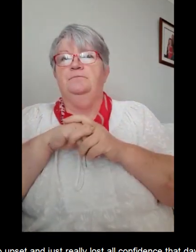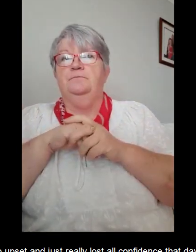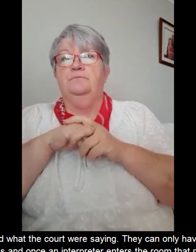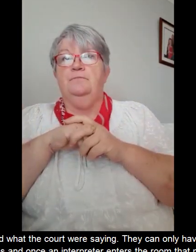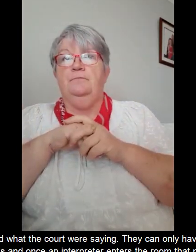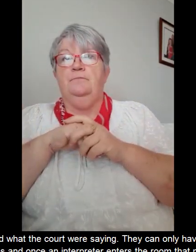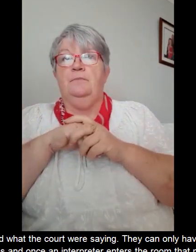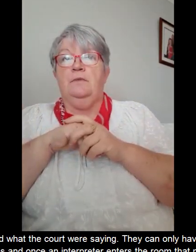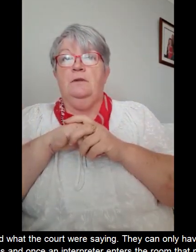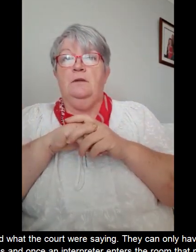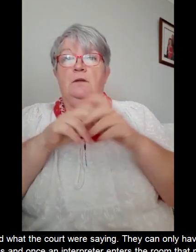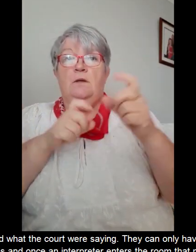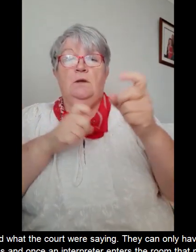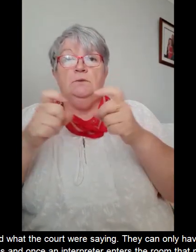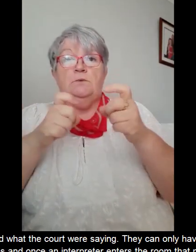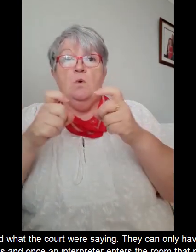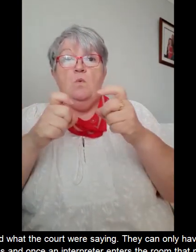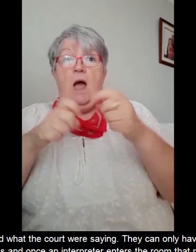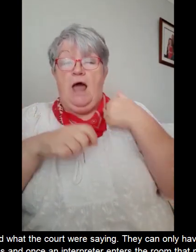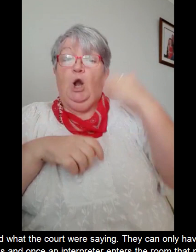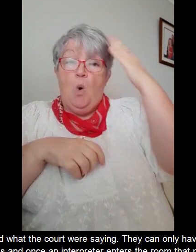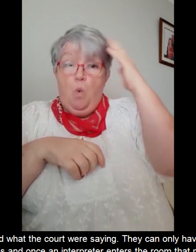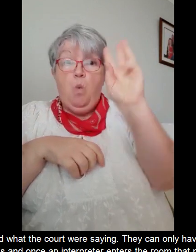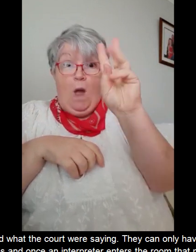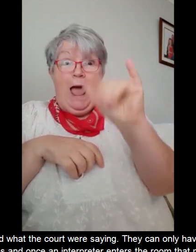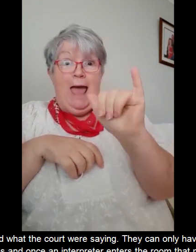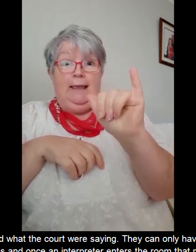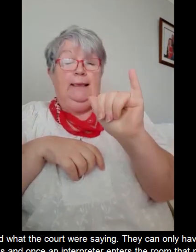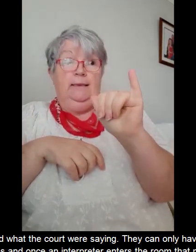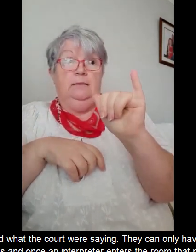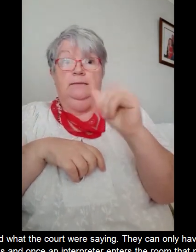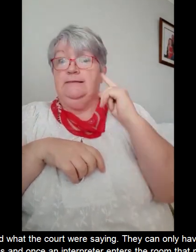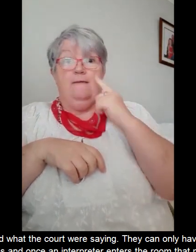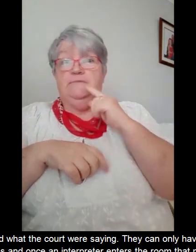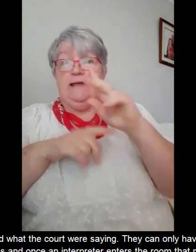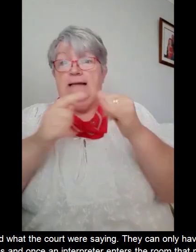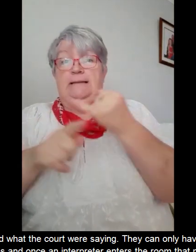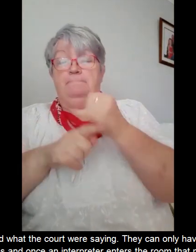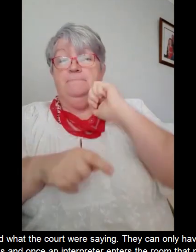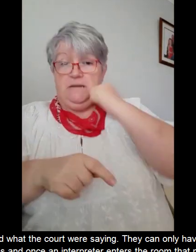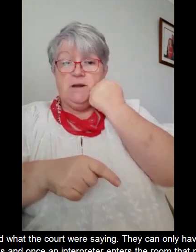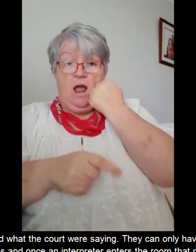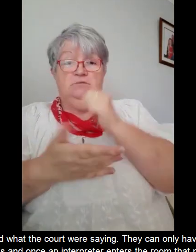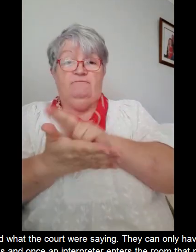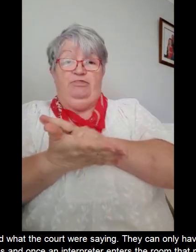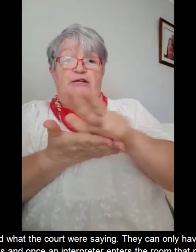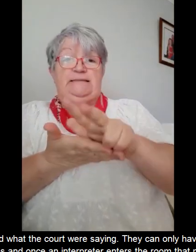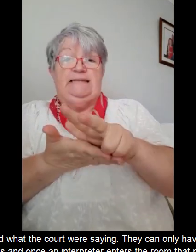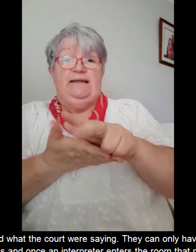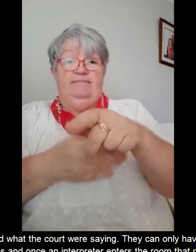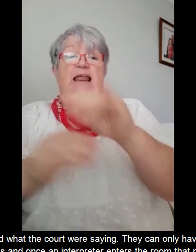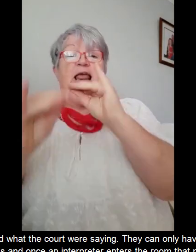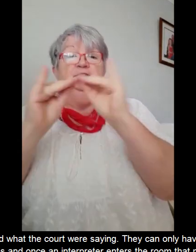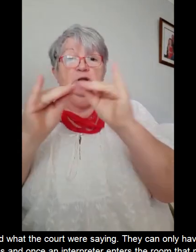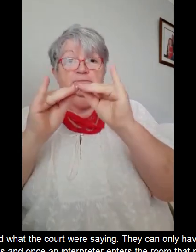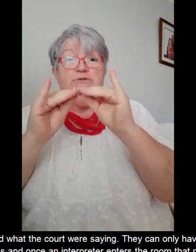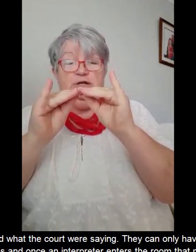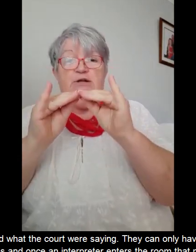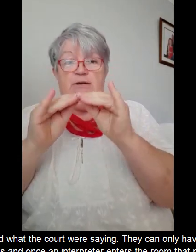So I understand what the court is saying that they can only have 12 people in deliberations and once an interpreter enters the room that makes it